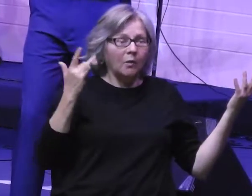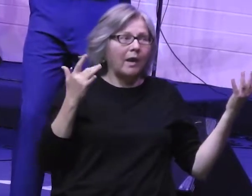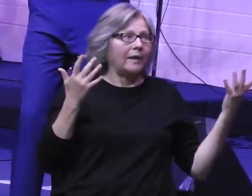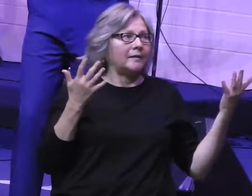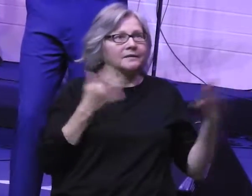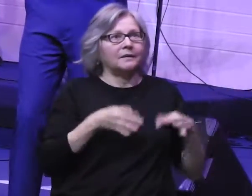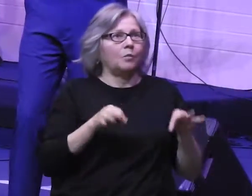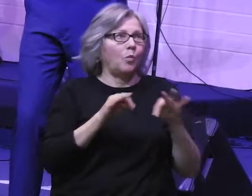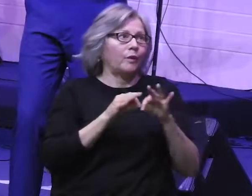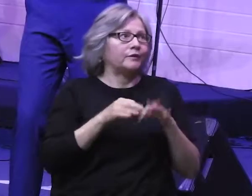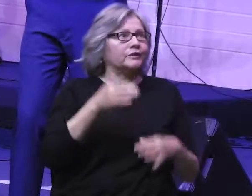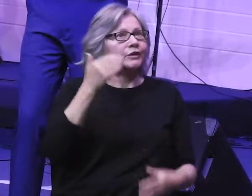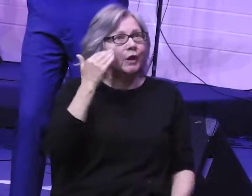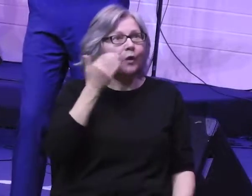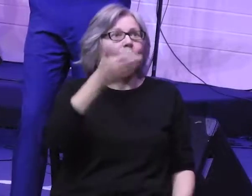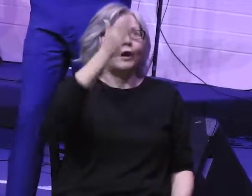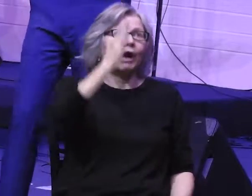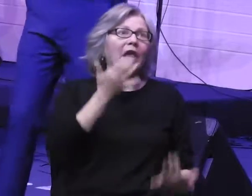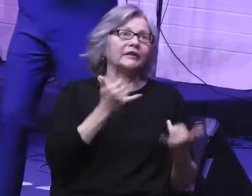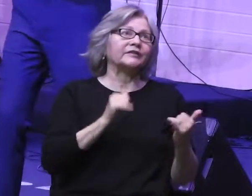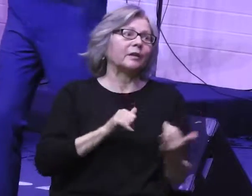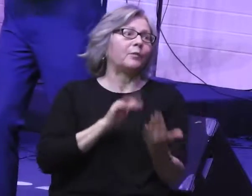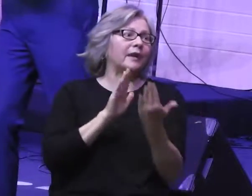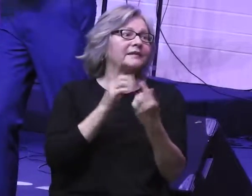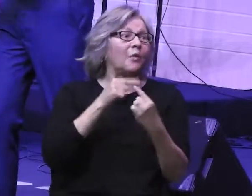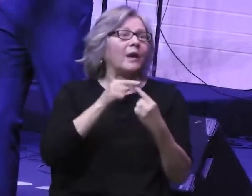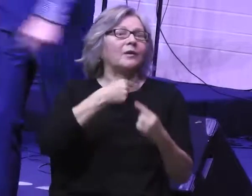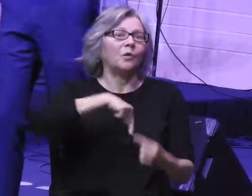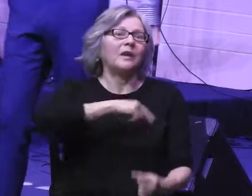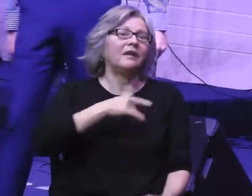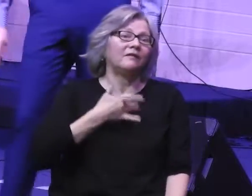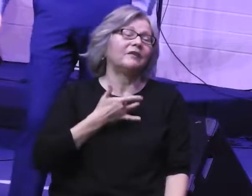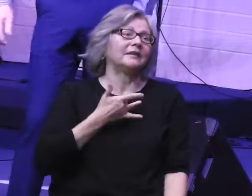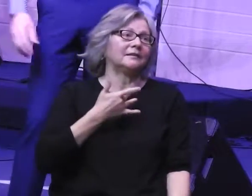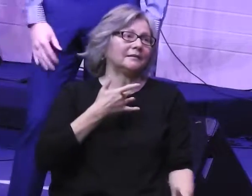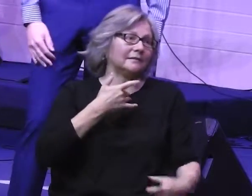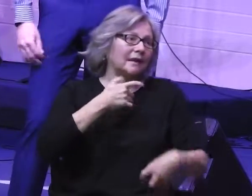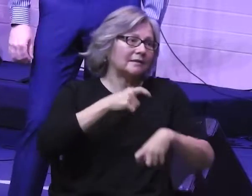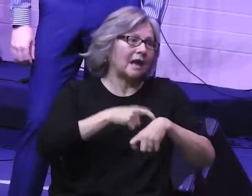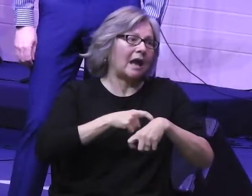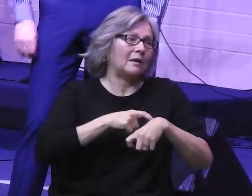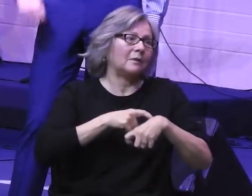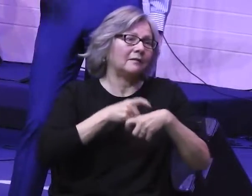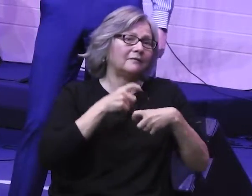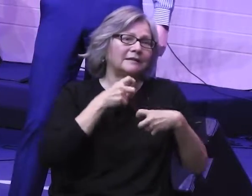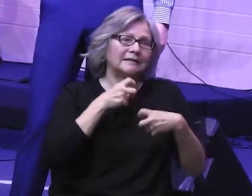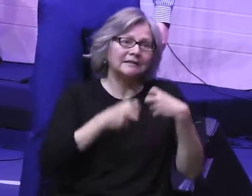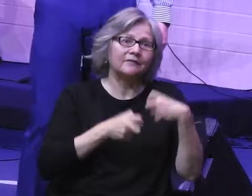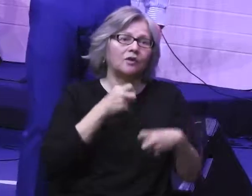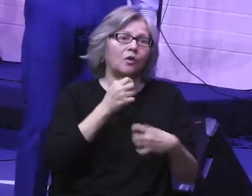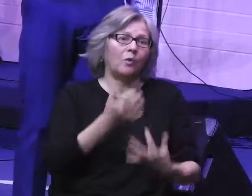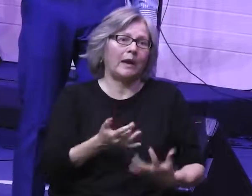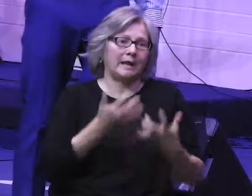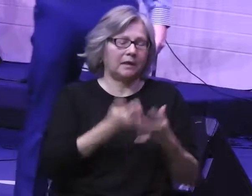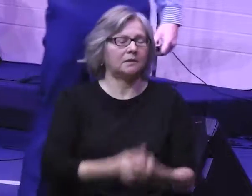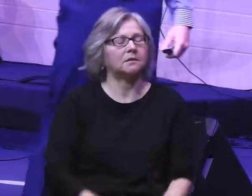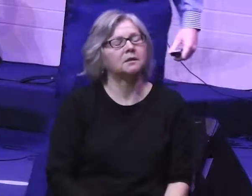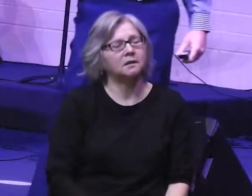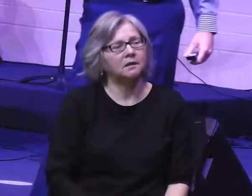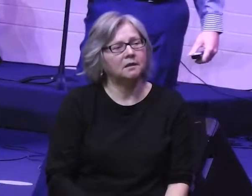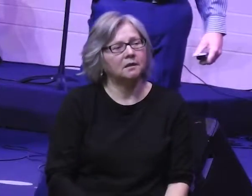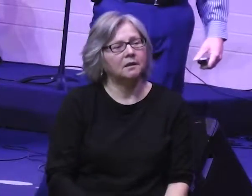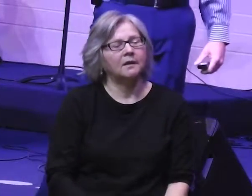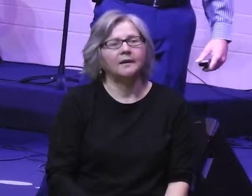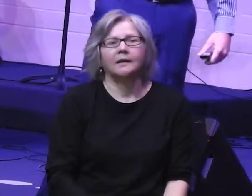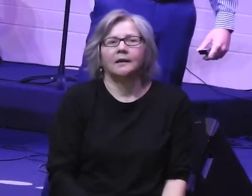make to know that God is still present when we are in these times of difficult waiting? What does a